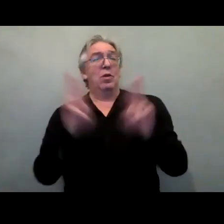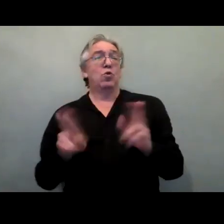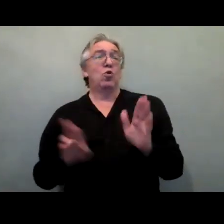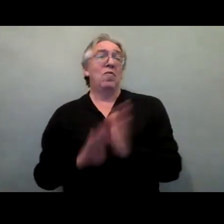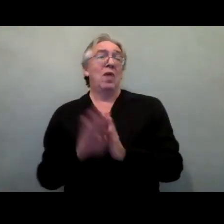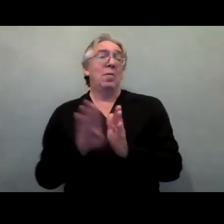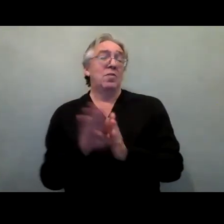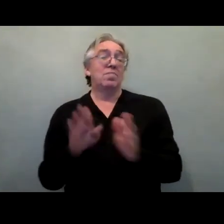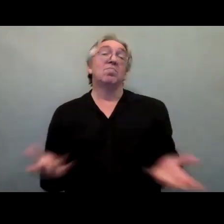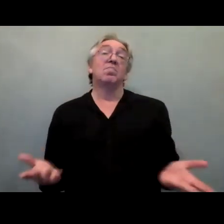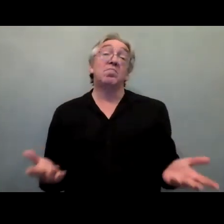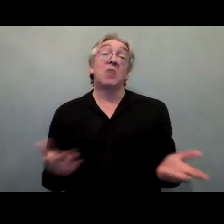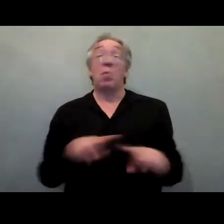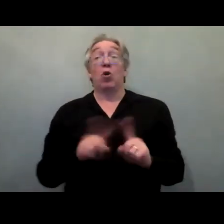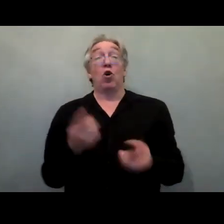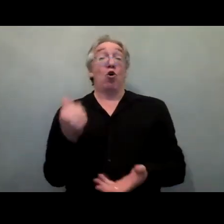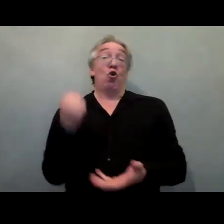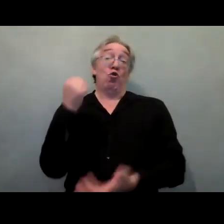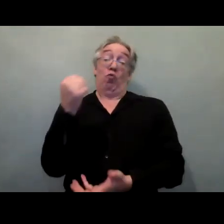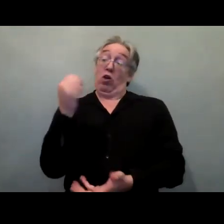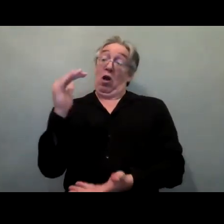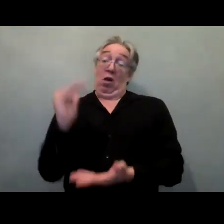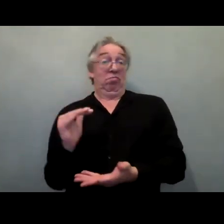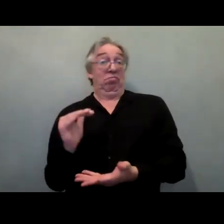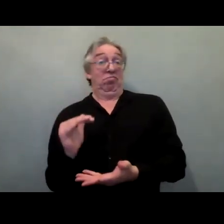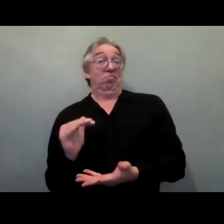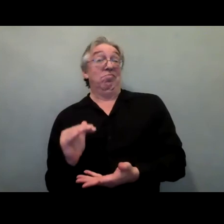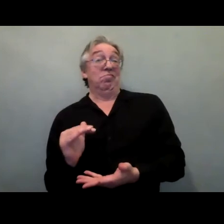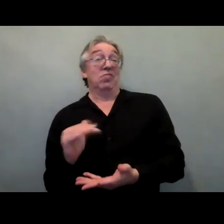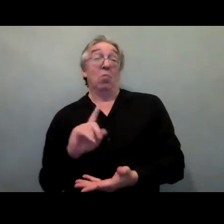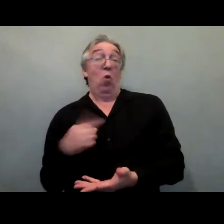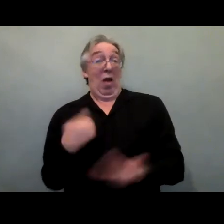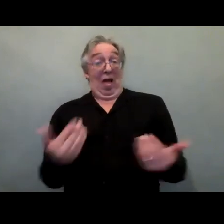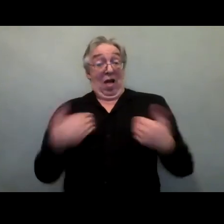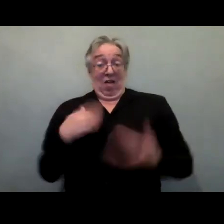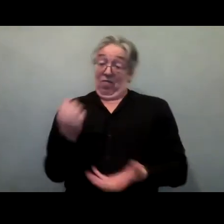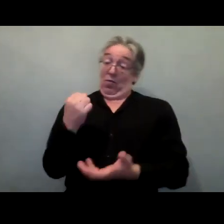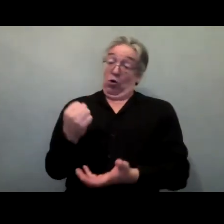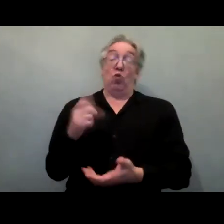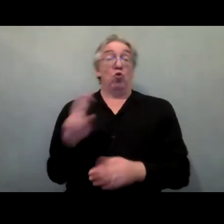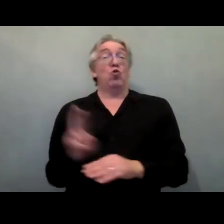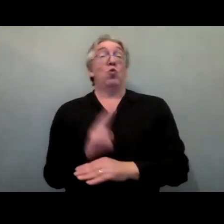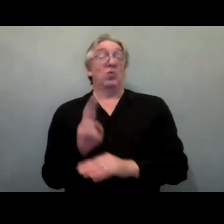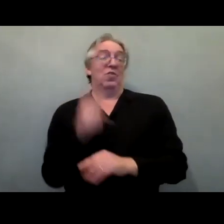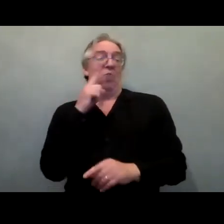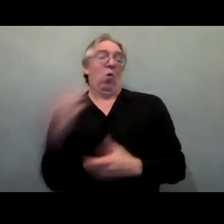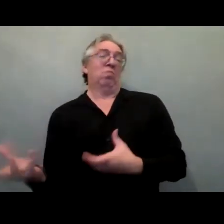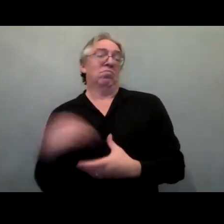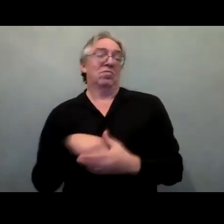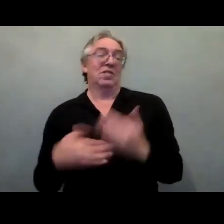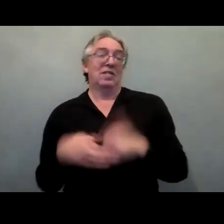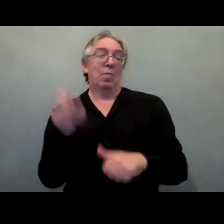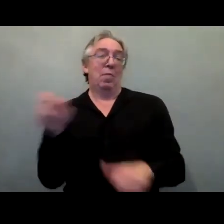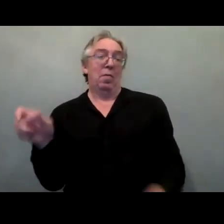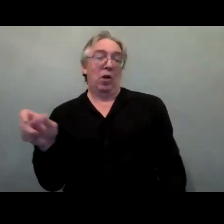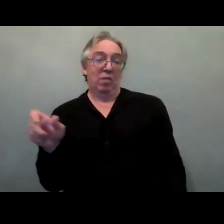available, and we can change attitudes towards disability. And we can also make sure that people with disabilities are able to participate